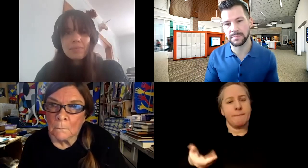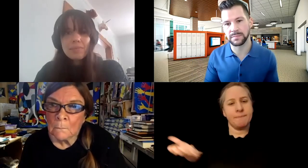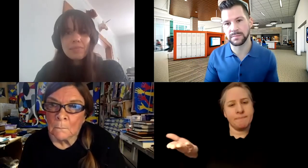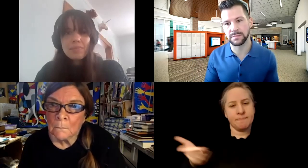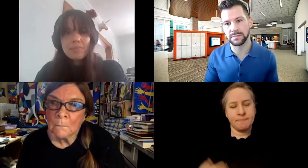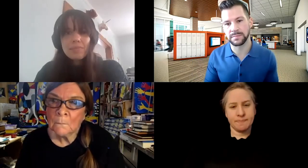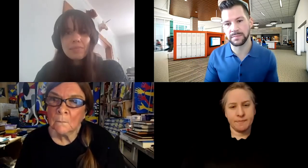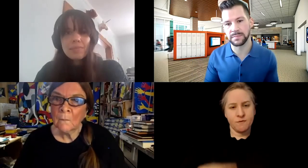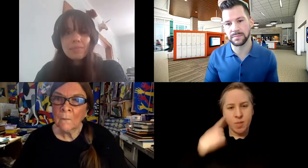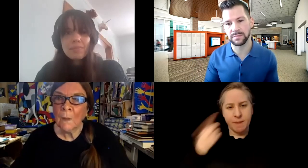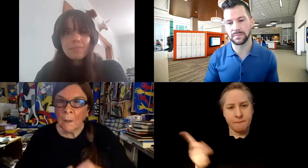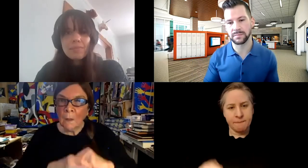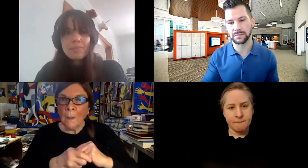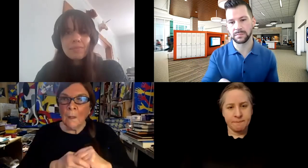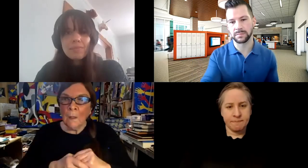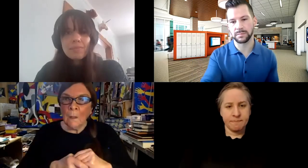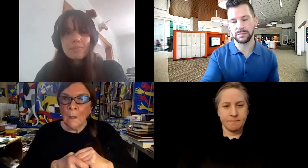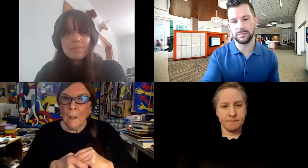Nancy signing.